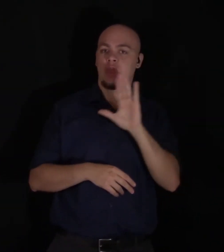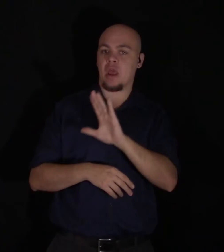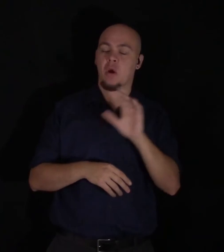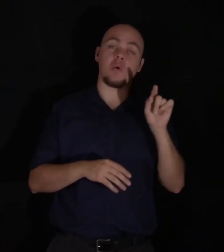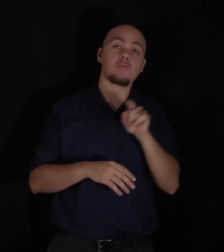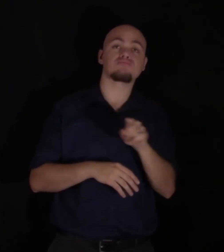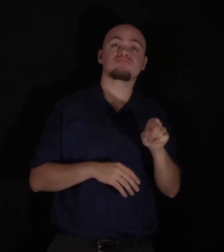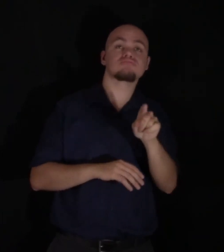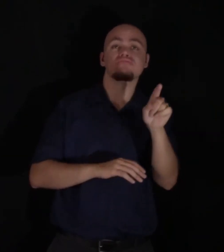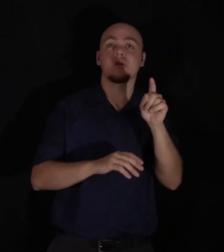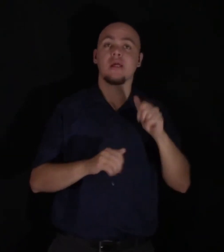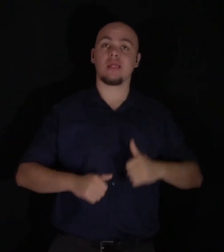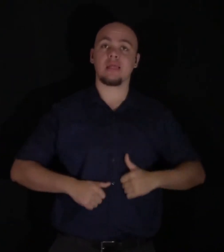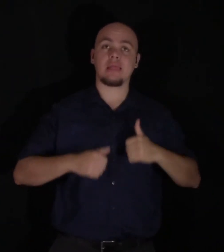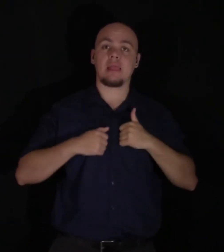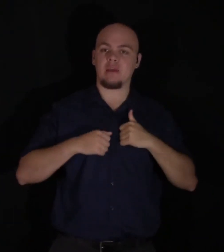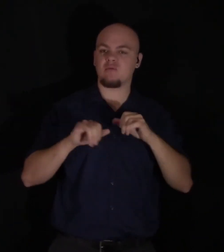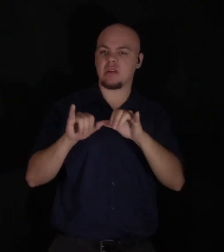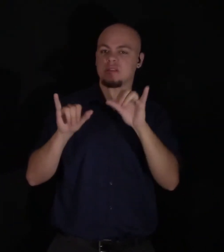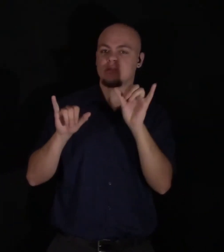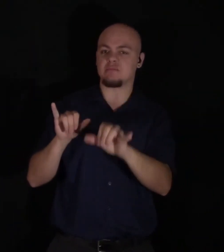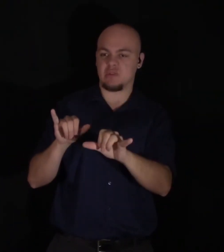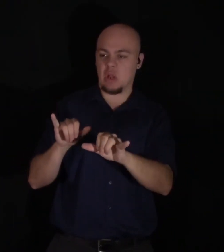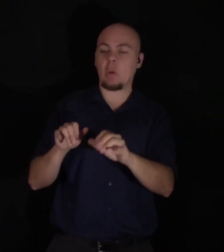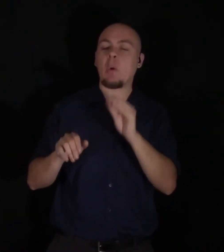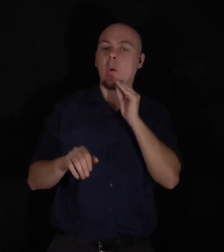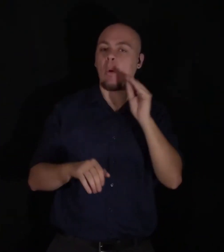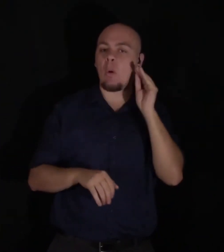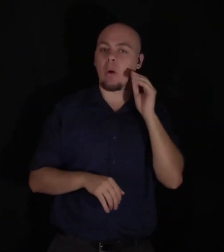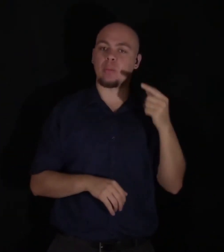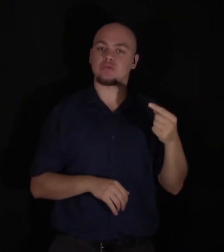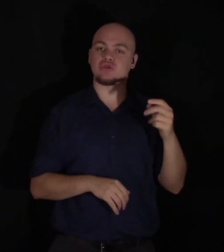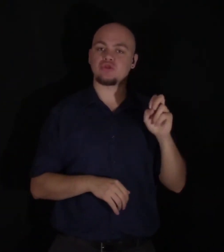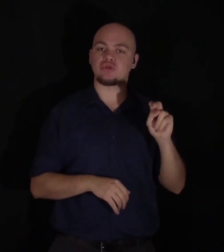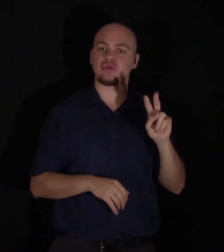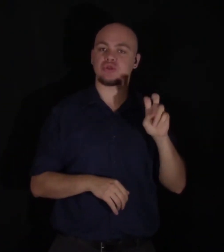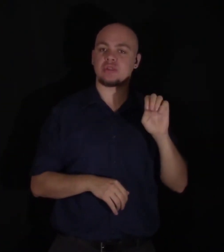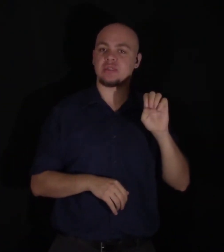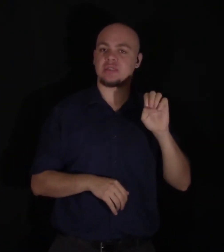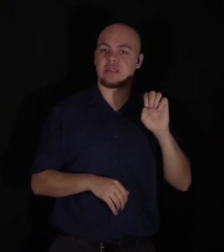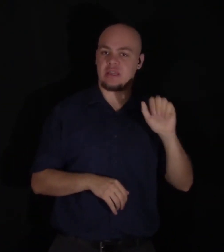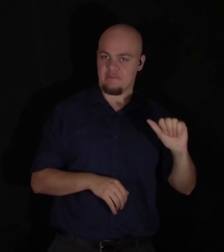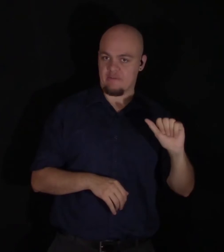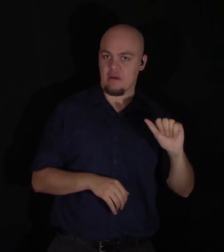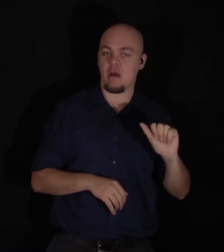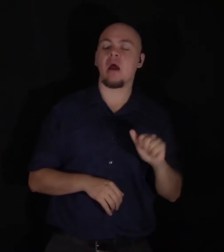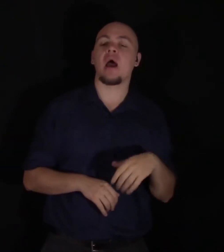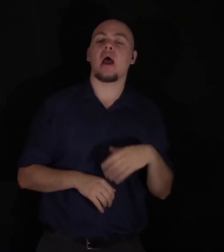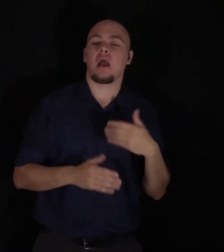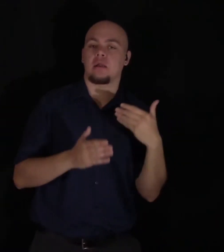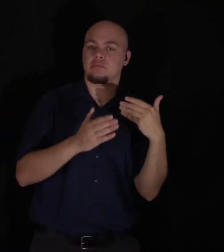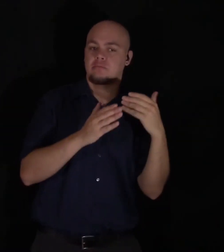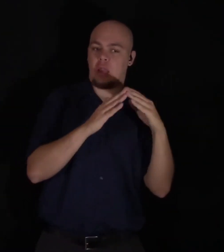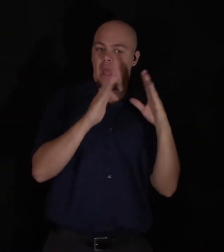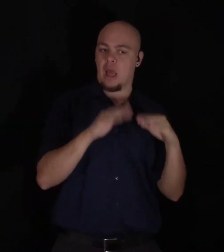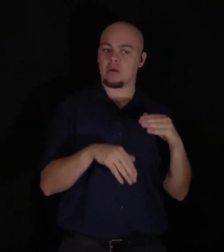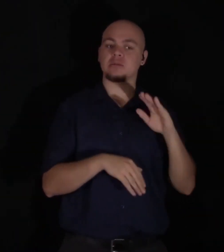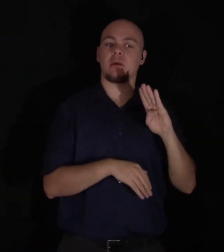We possessed a house in Geneva, and a campagna in Belle Rive, the eastern shore of the lake, at the distance of